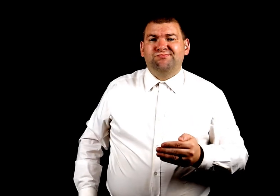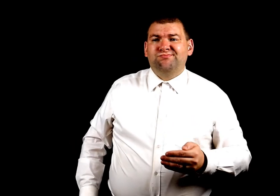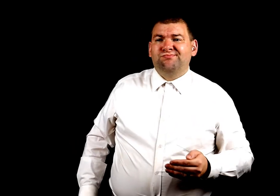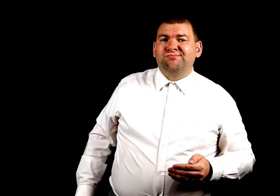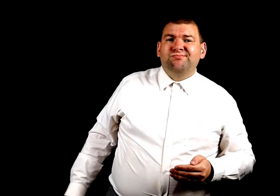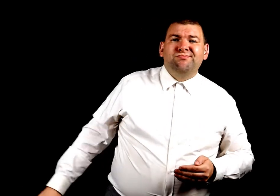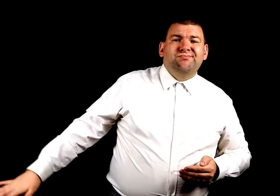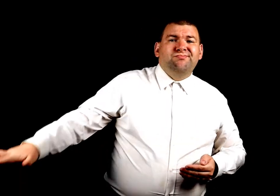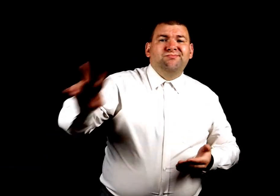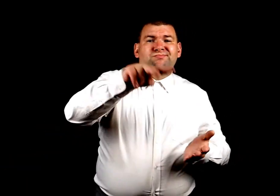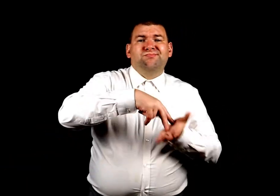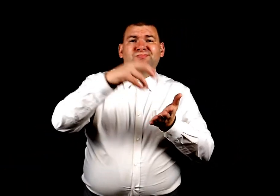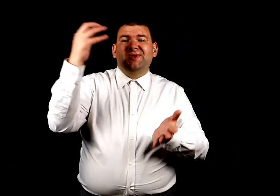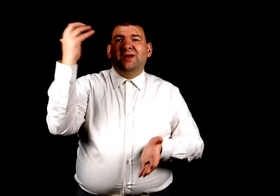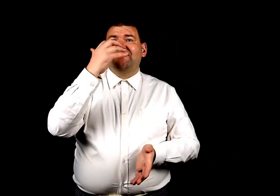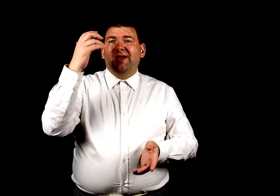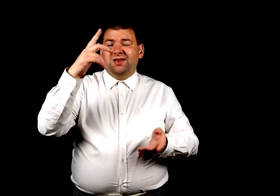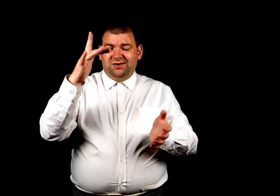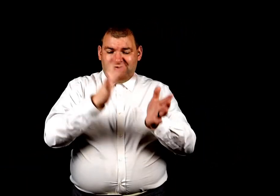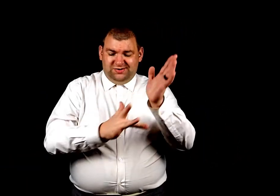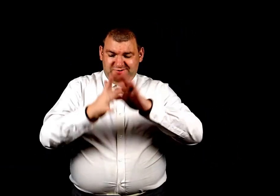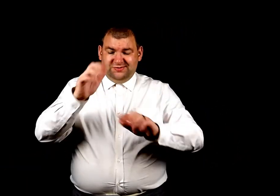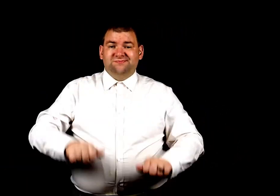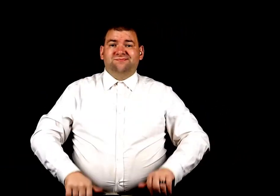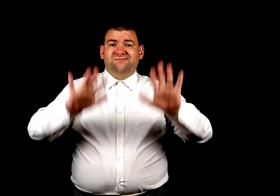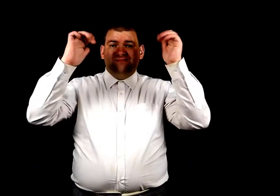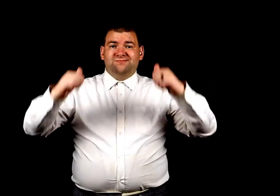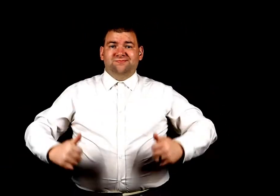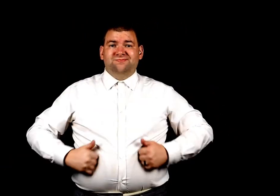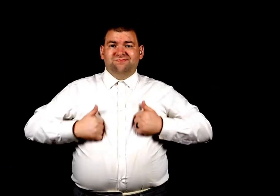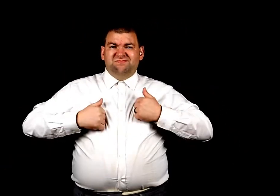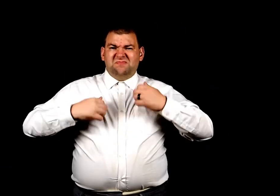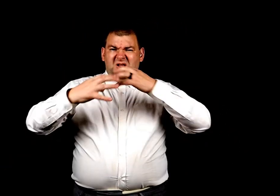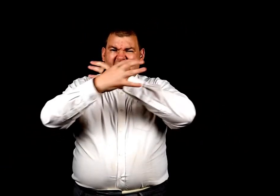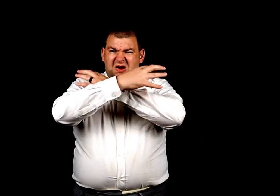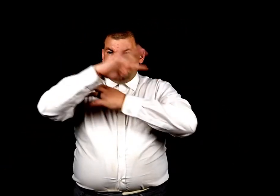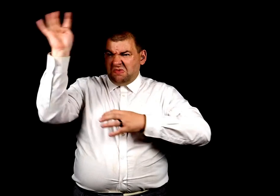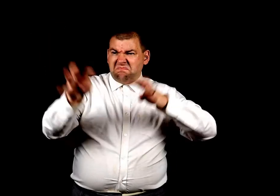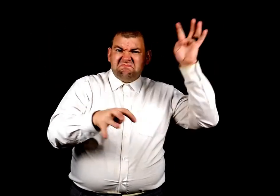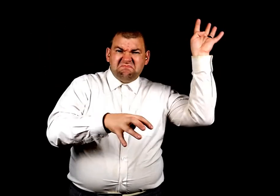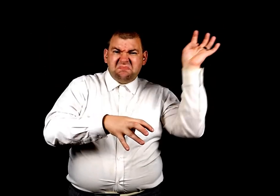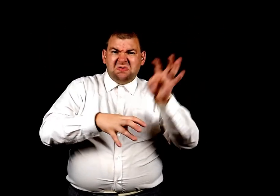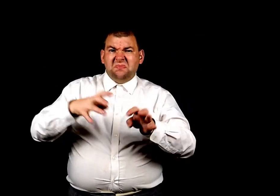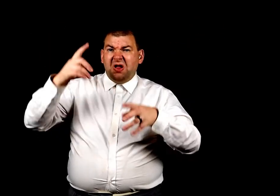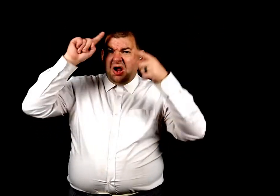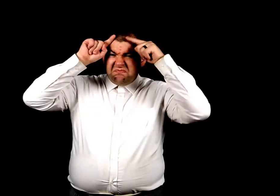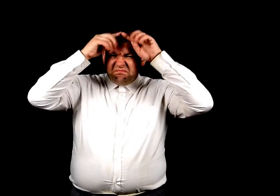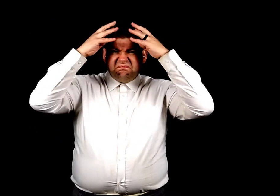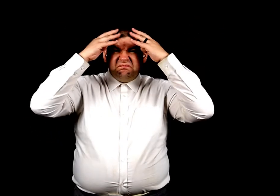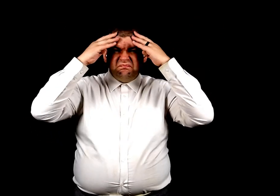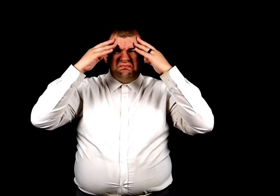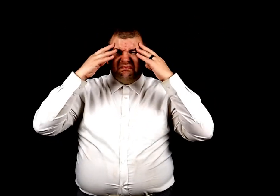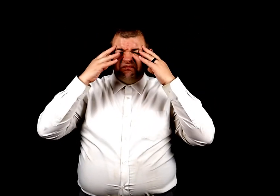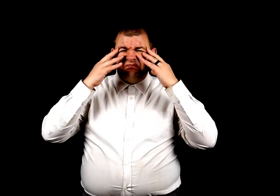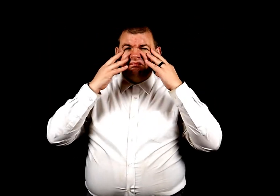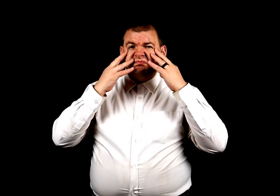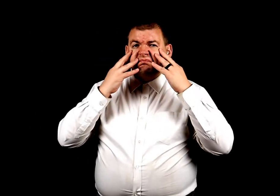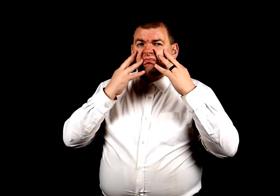They stood amazed as He laid down They And with His stripes and thorny crown He